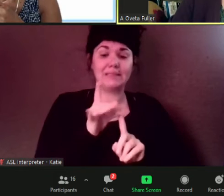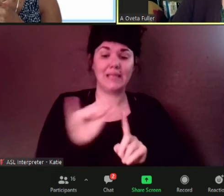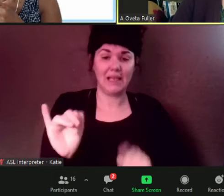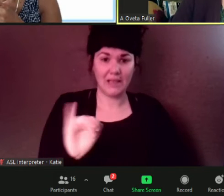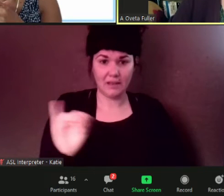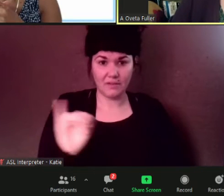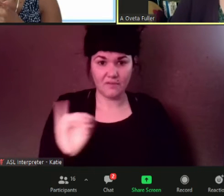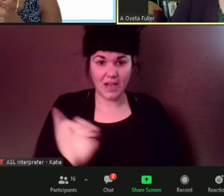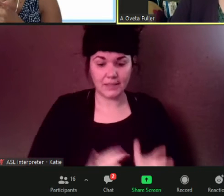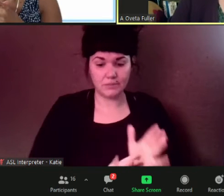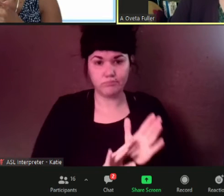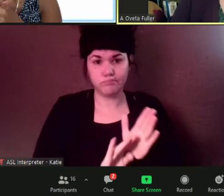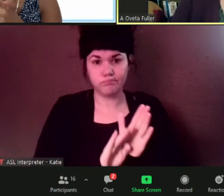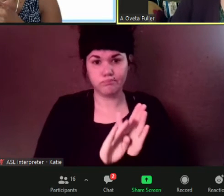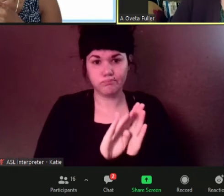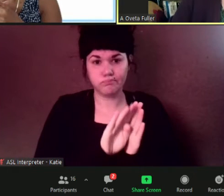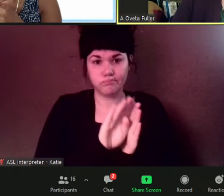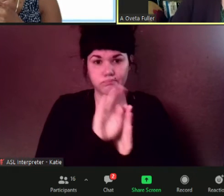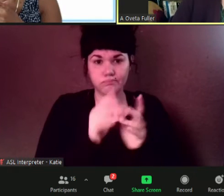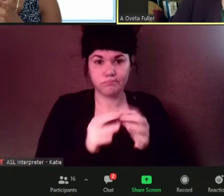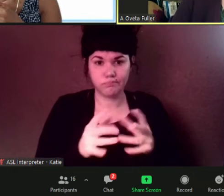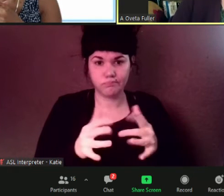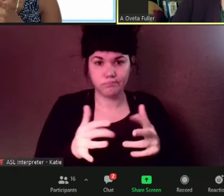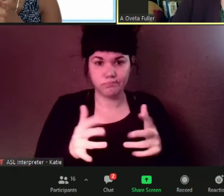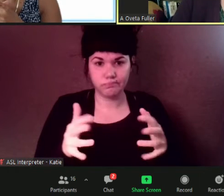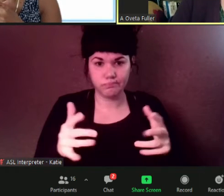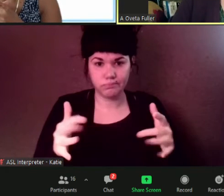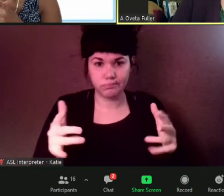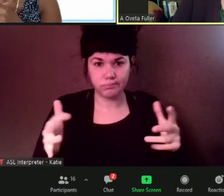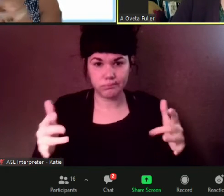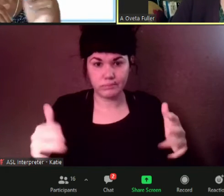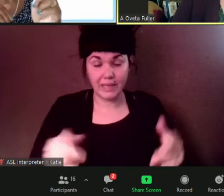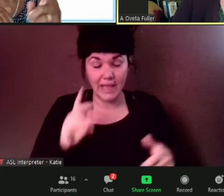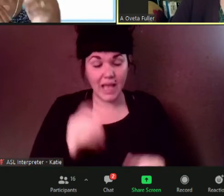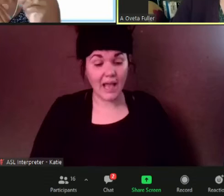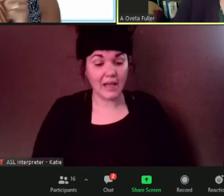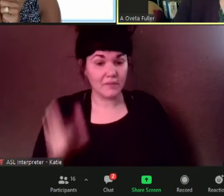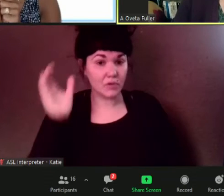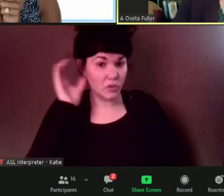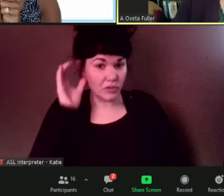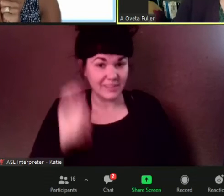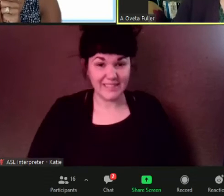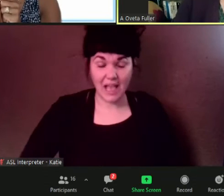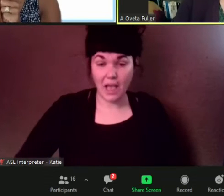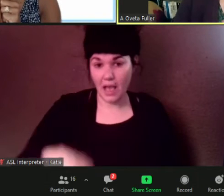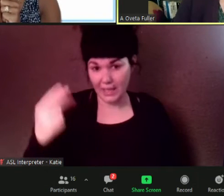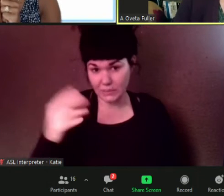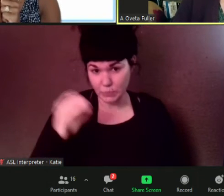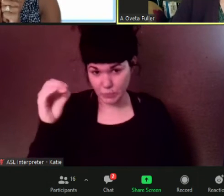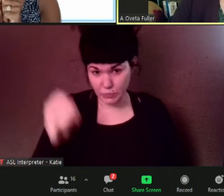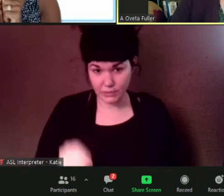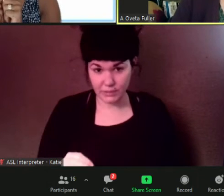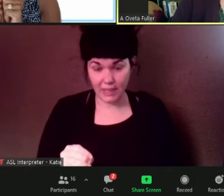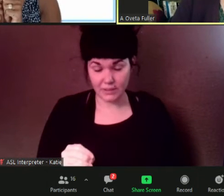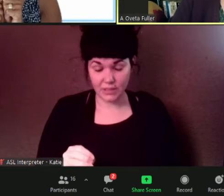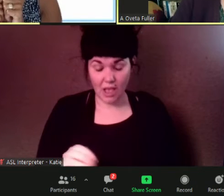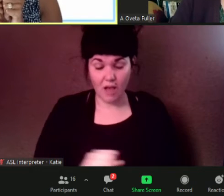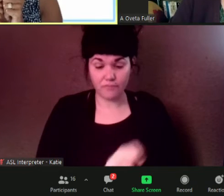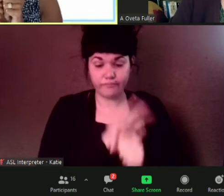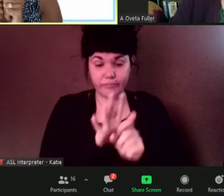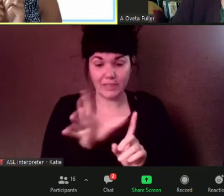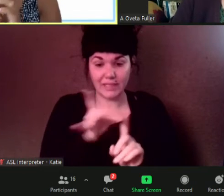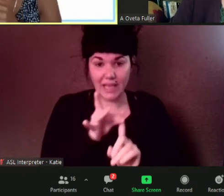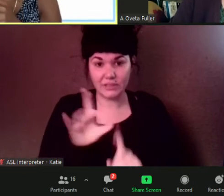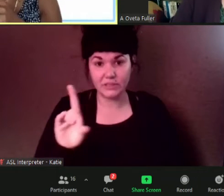of the circulating virus in the usa is the delta variant and it's highest in the states which are have the lowest